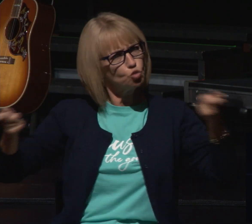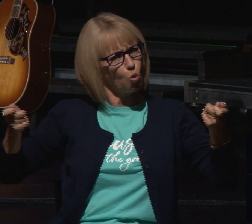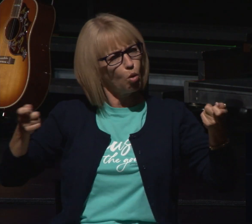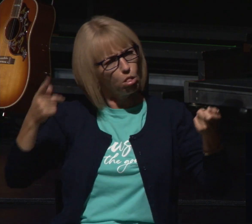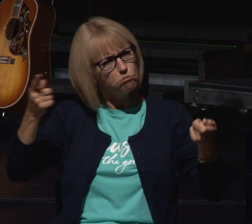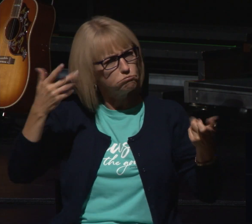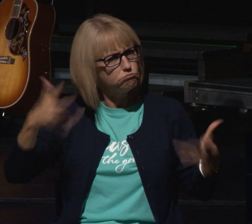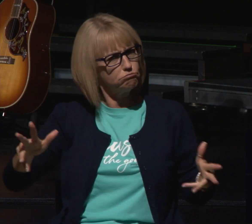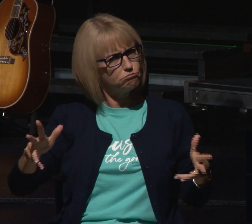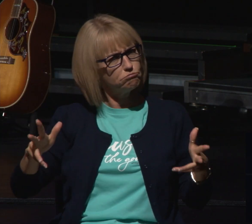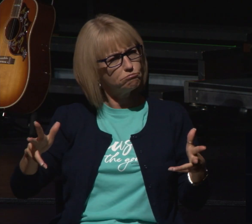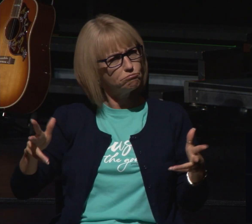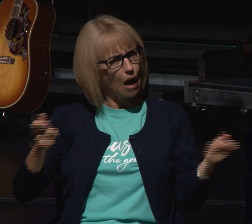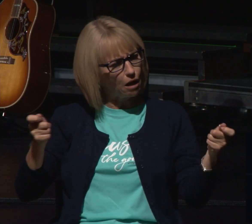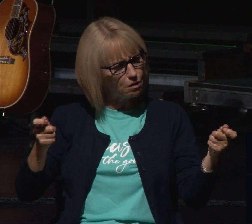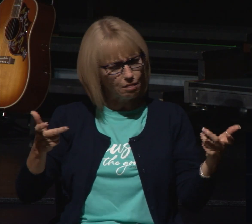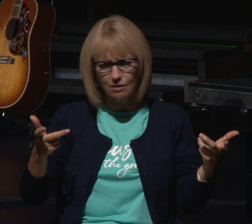there